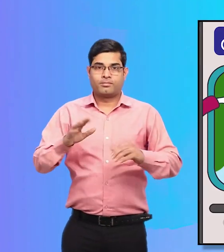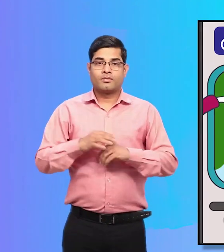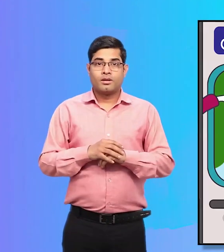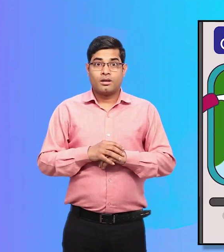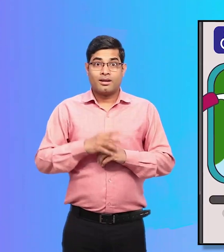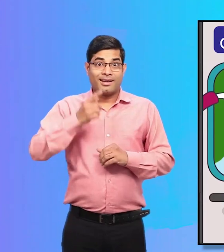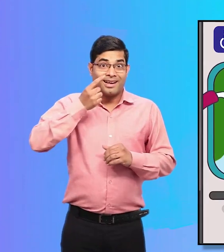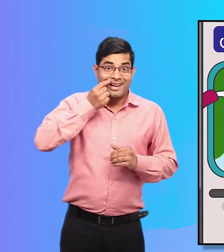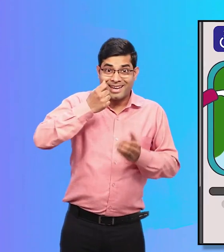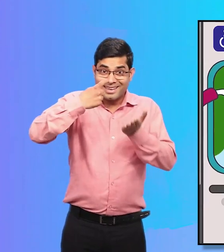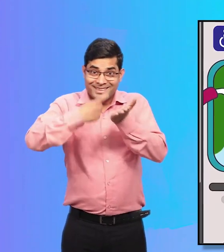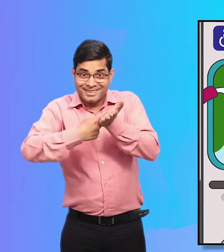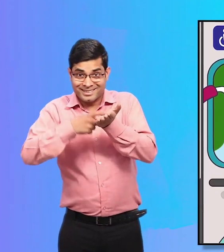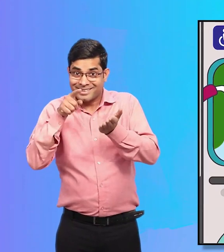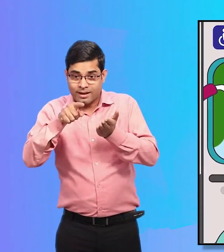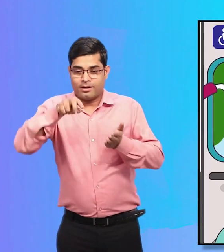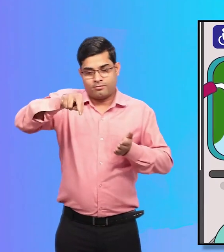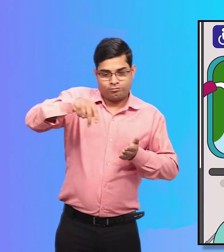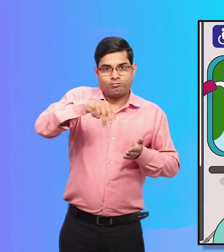and Rohan standing next to them.